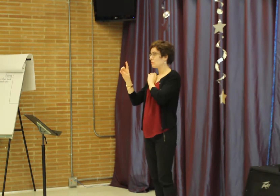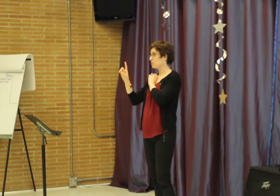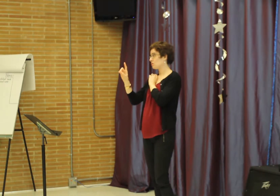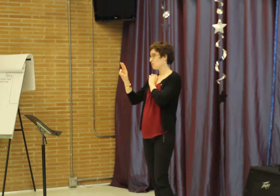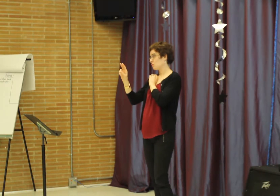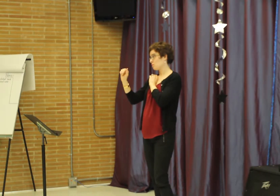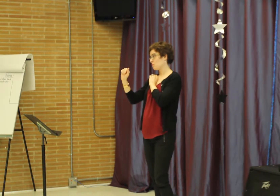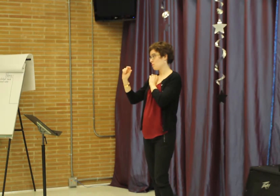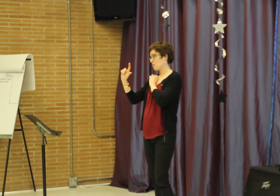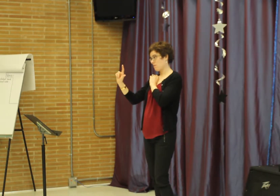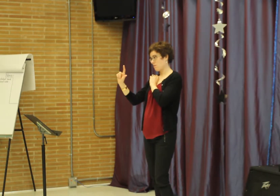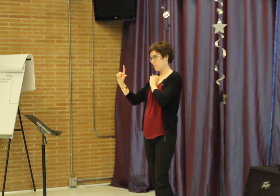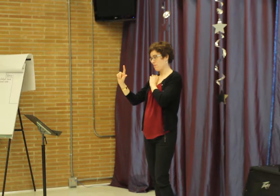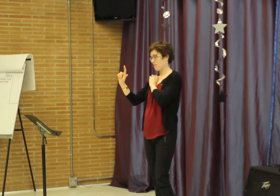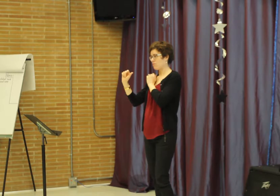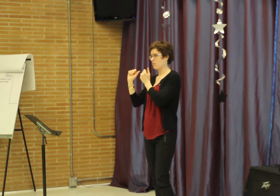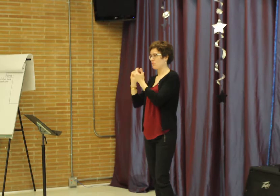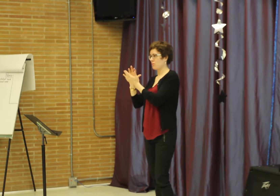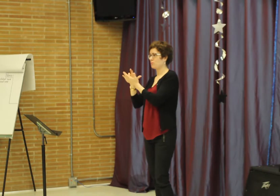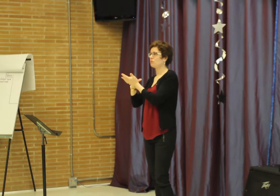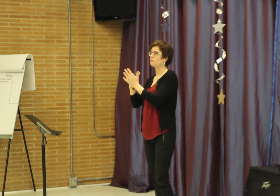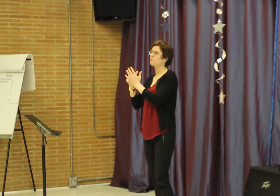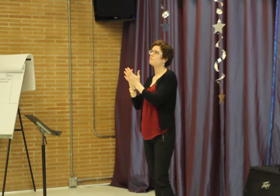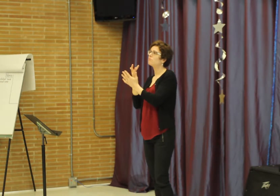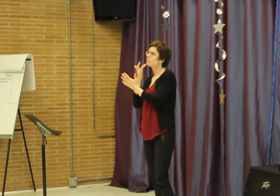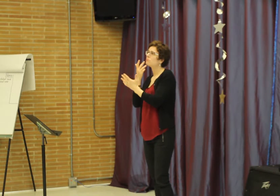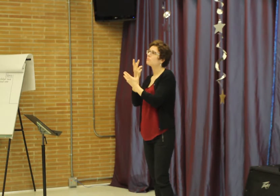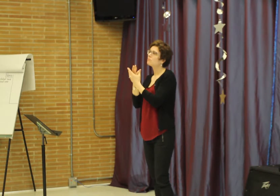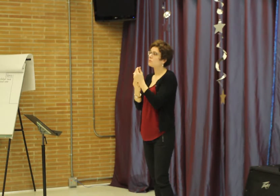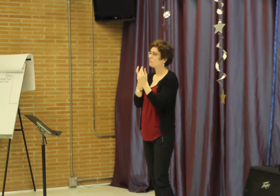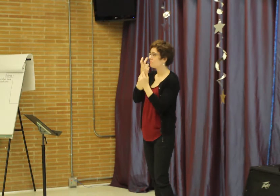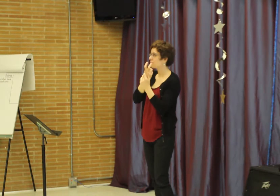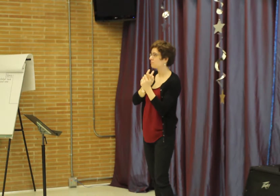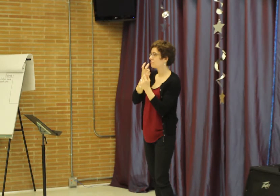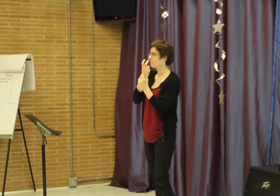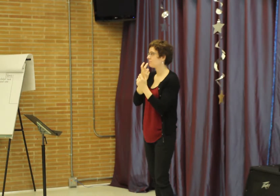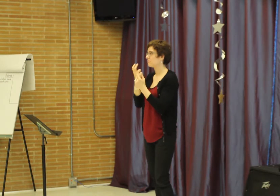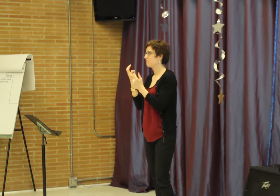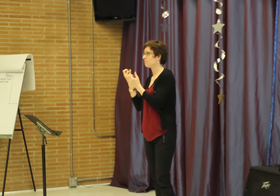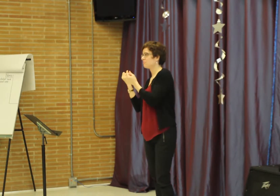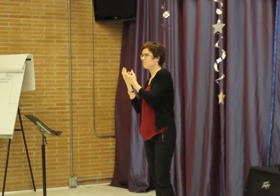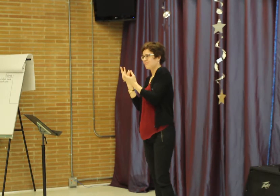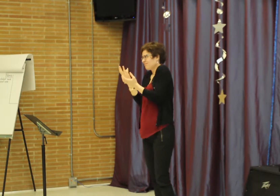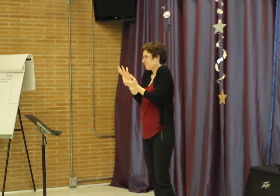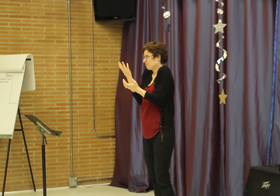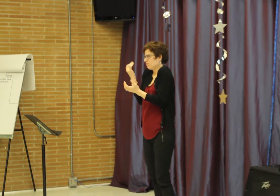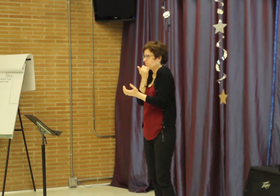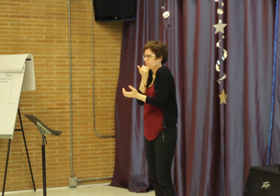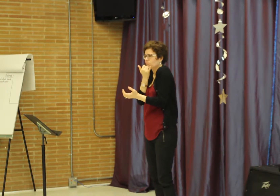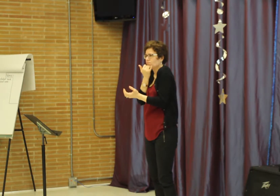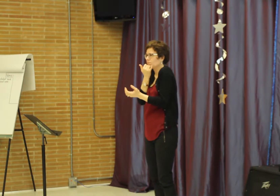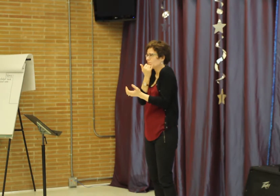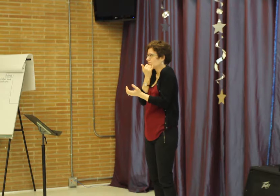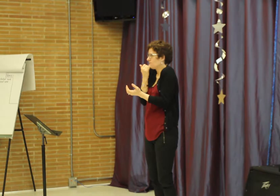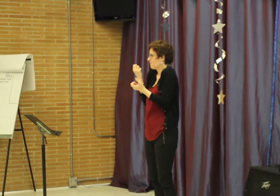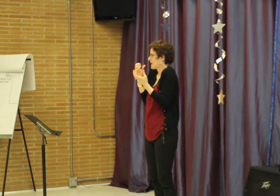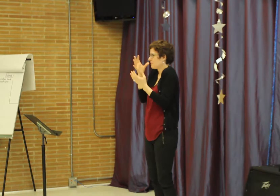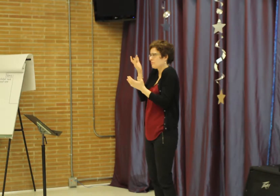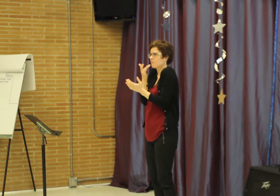If parents choose the dual language approach under the IHP, which means that they will receive both sign language and spoken